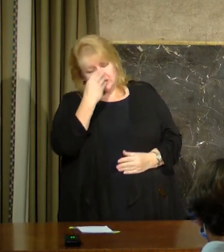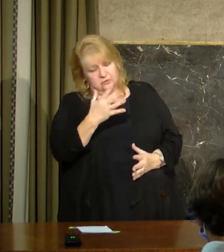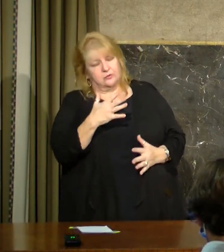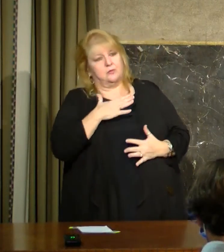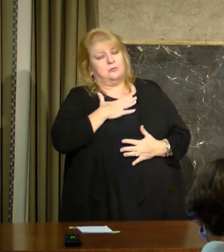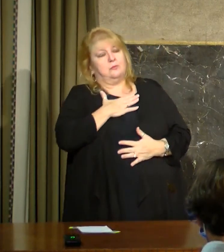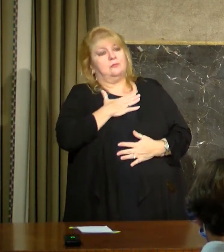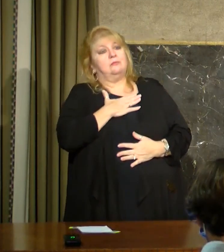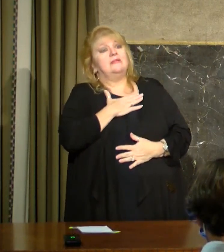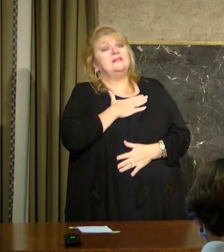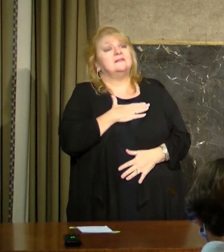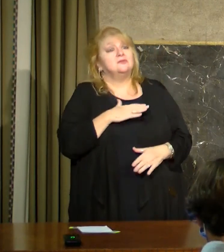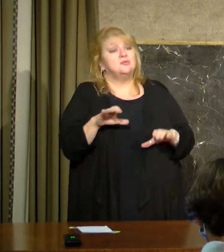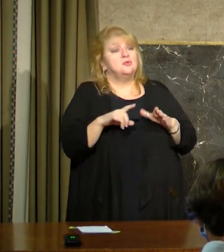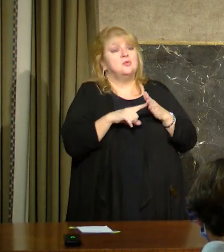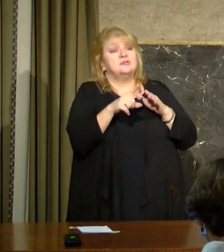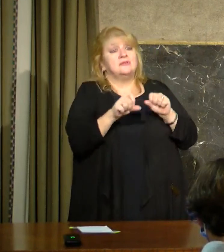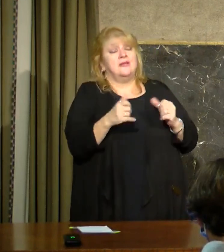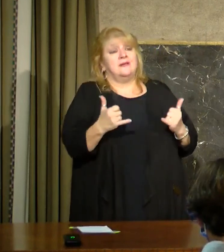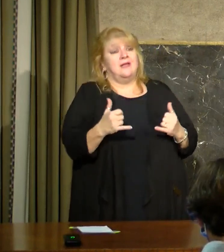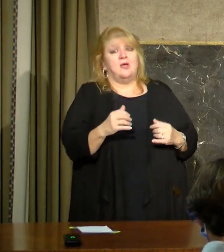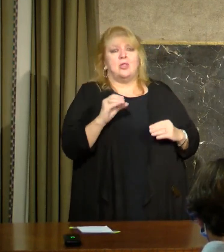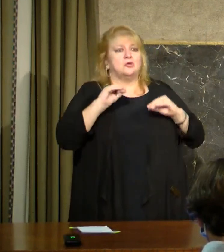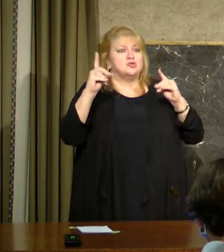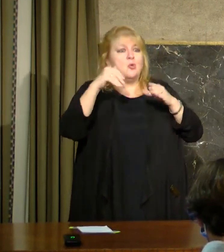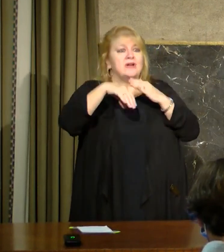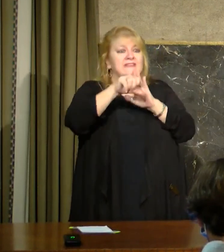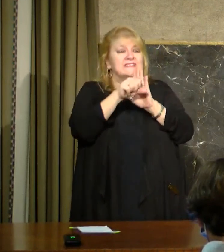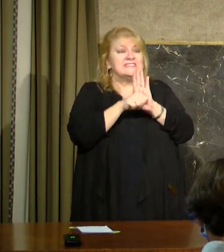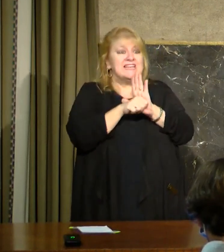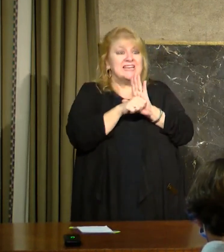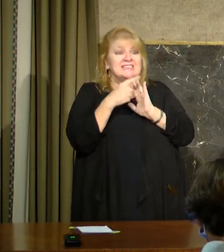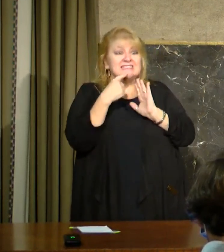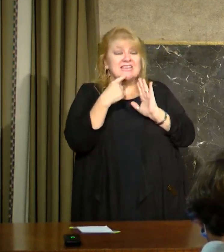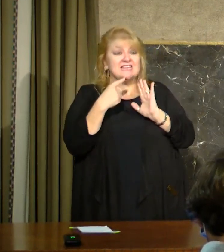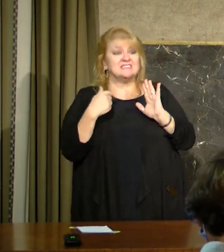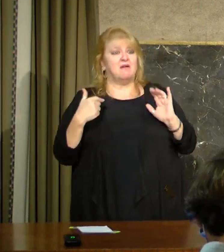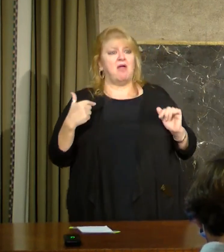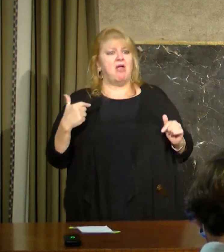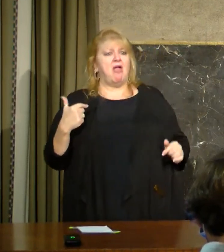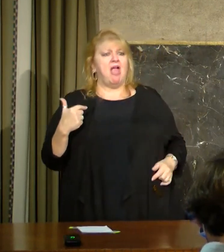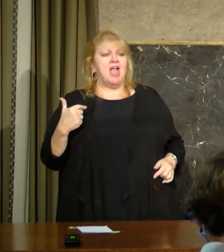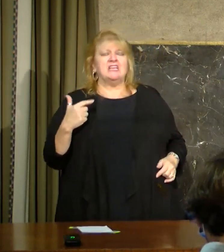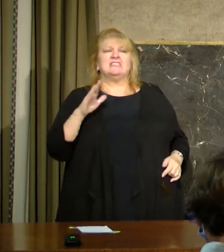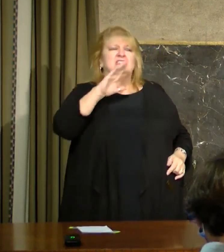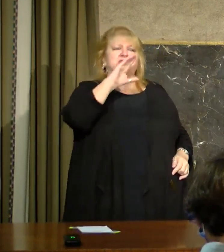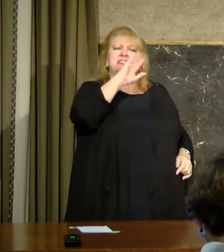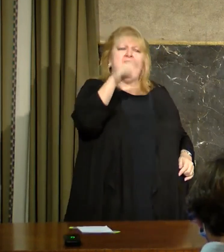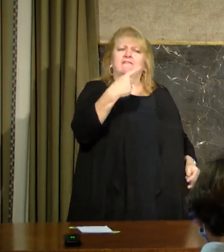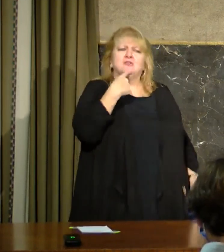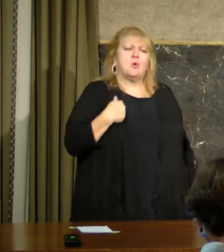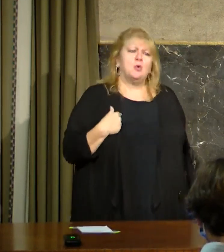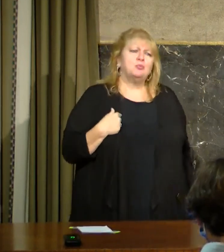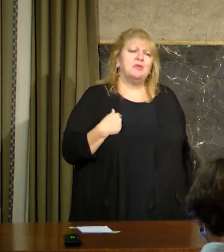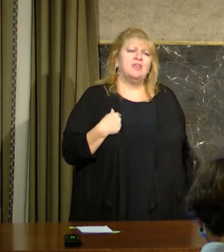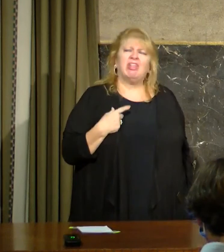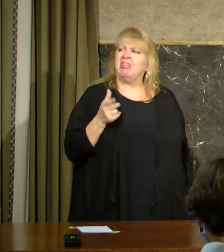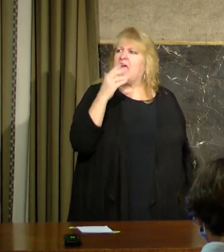now. There is nobody in our state who can say, honestly, I wasn't told, I didn't know.